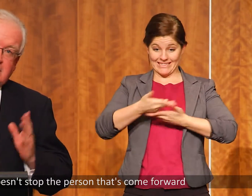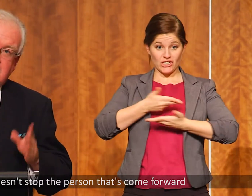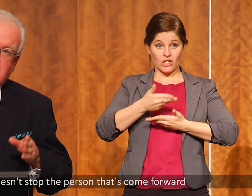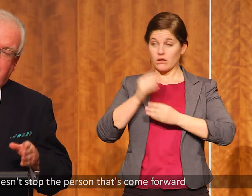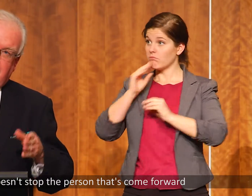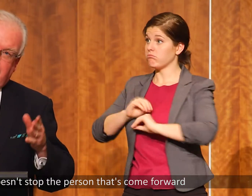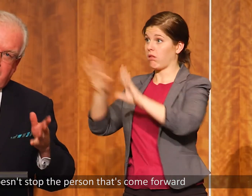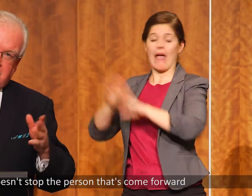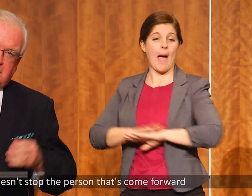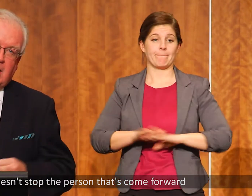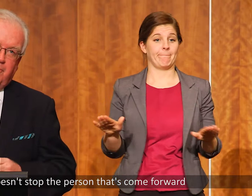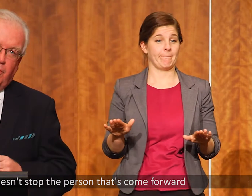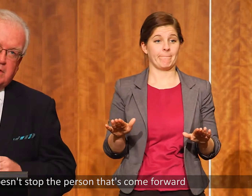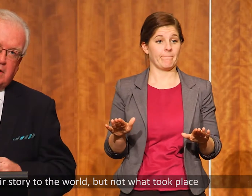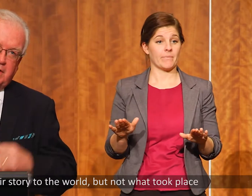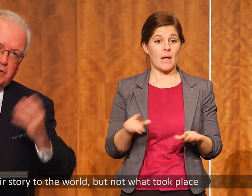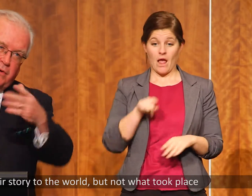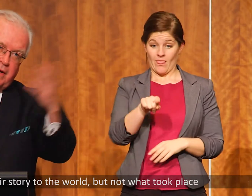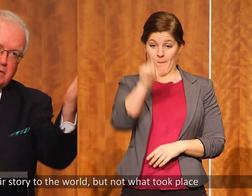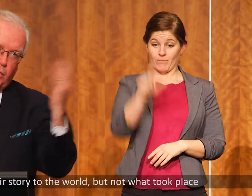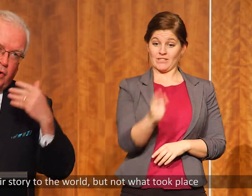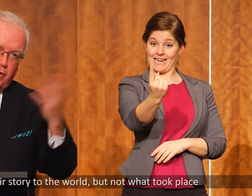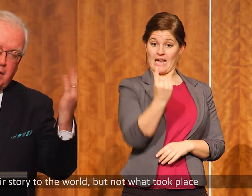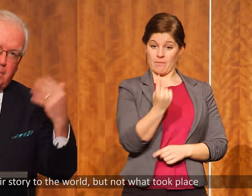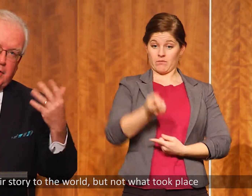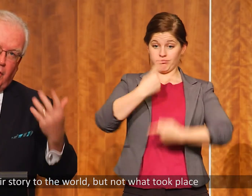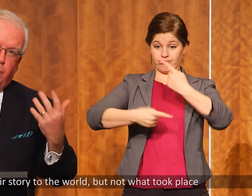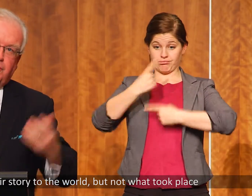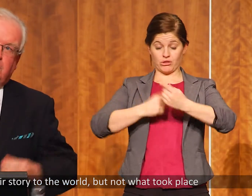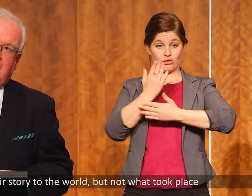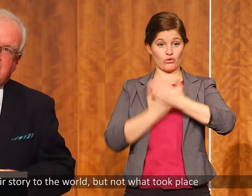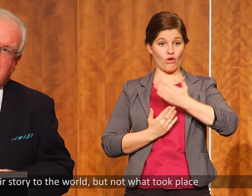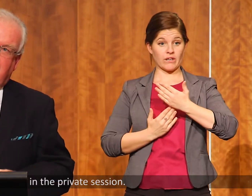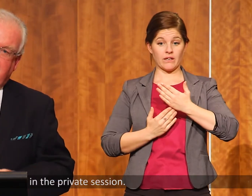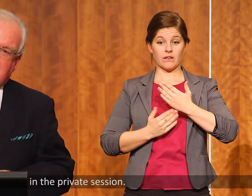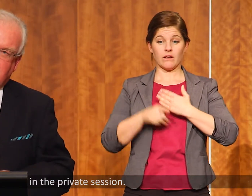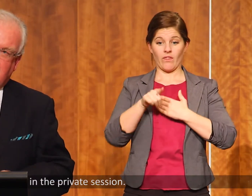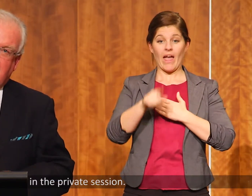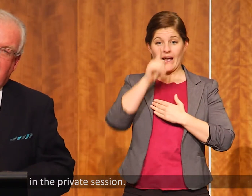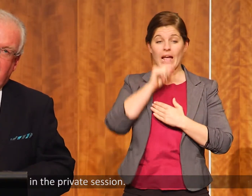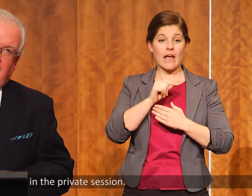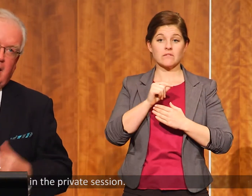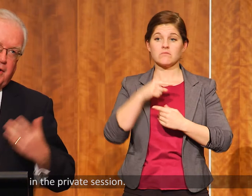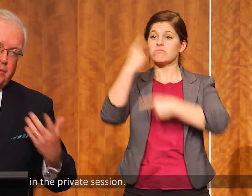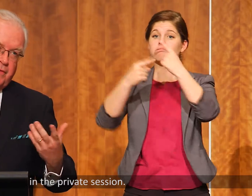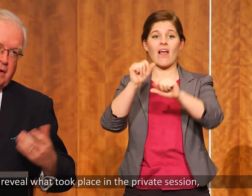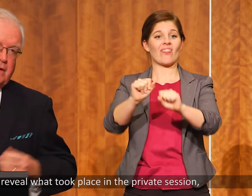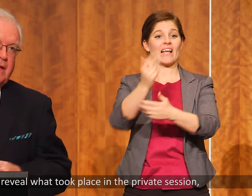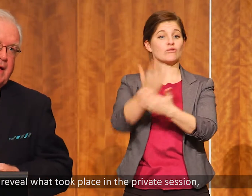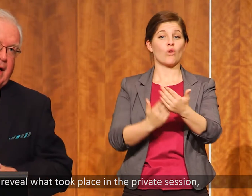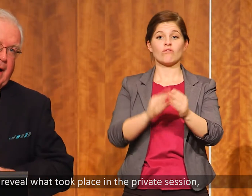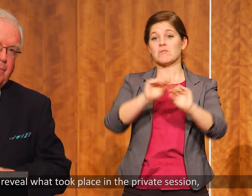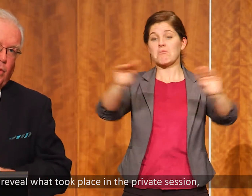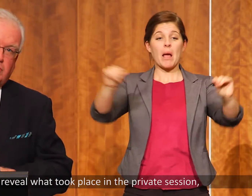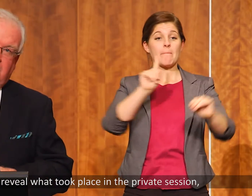That doesn't stop the person that's come forward to tell their story to the world, but not what took place in the private session. They can't reveal